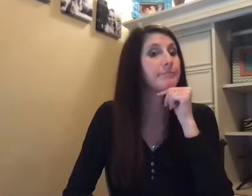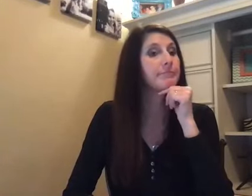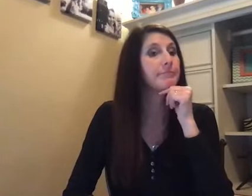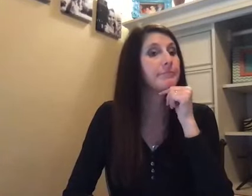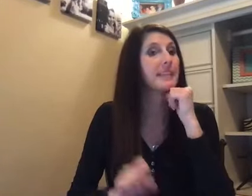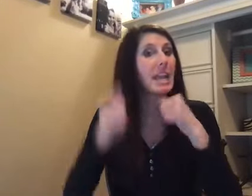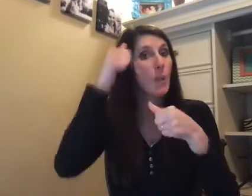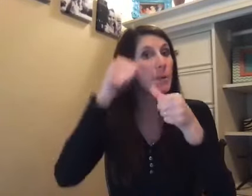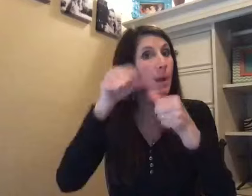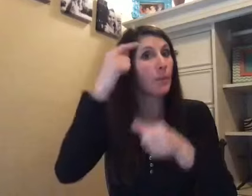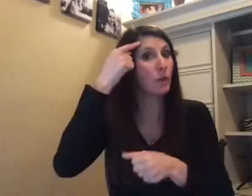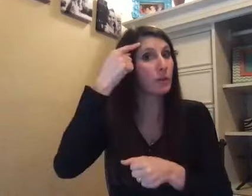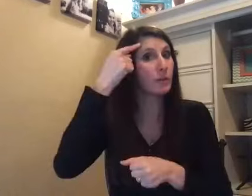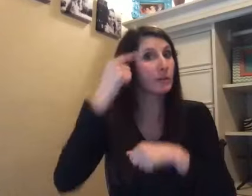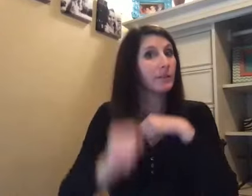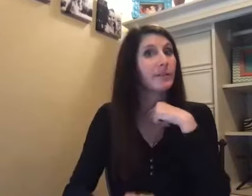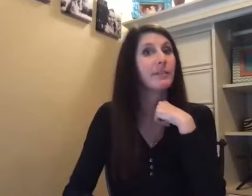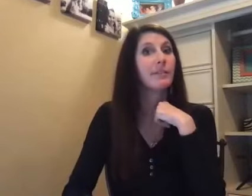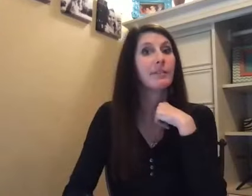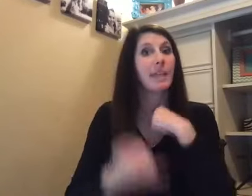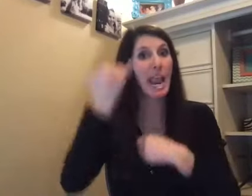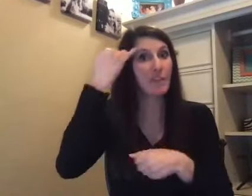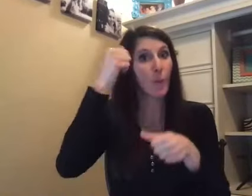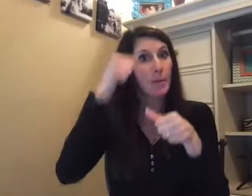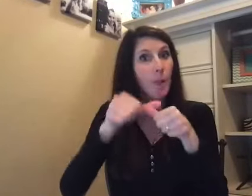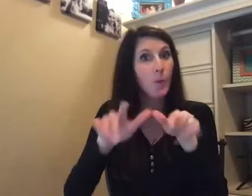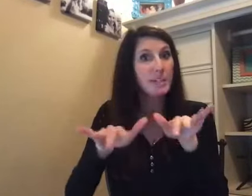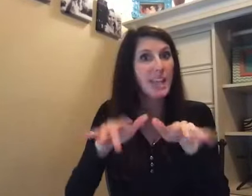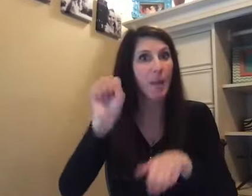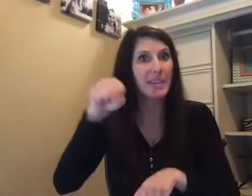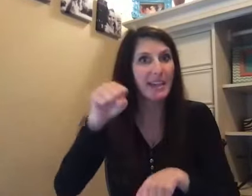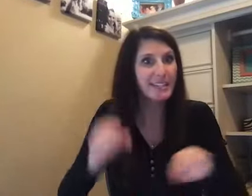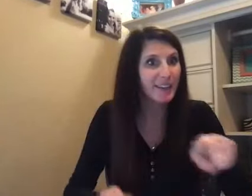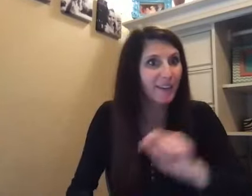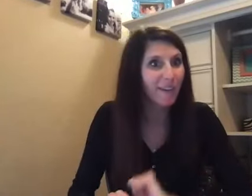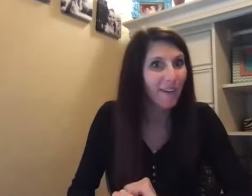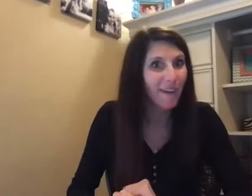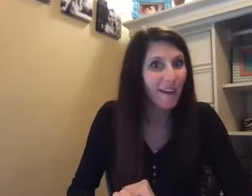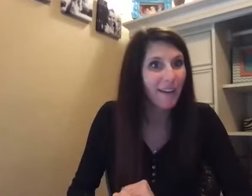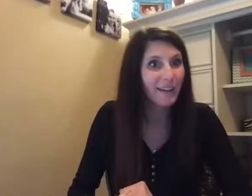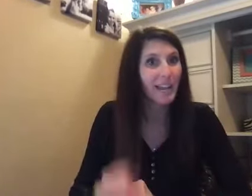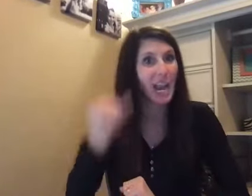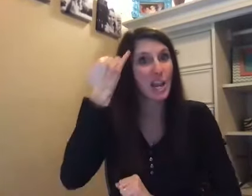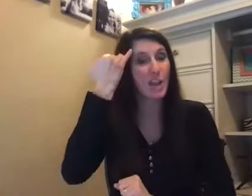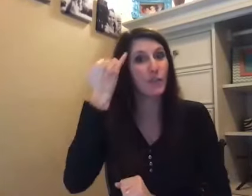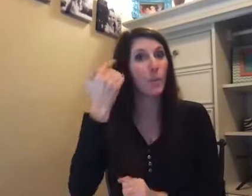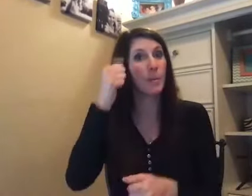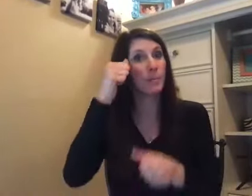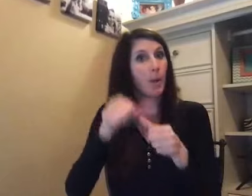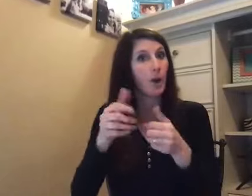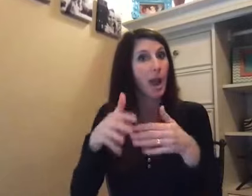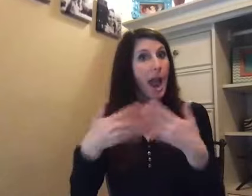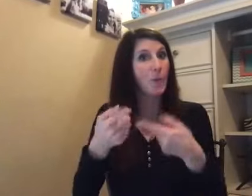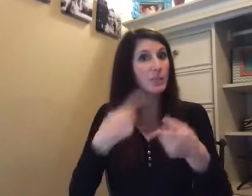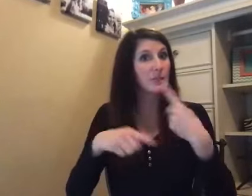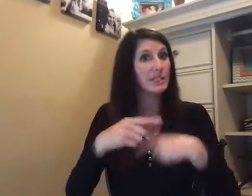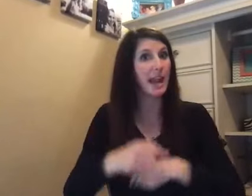Can you remember? If you remember, time yes. If you remember, how do you sign